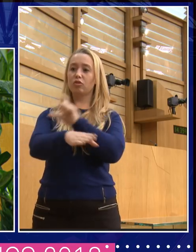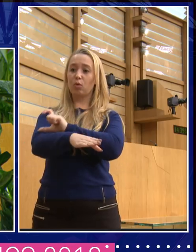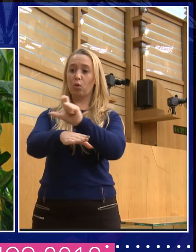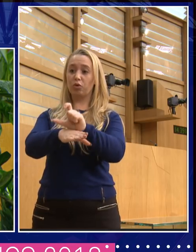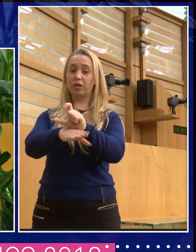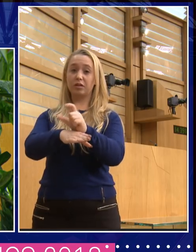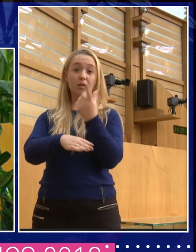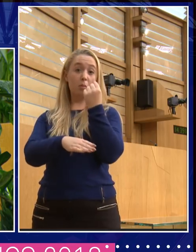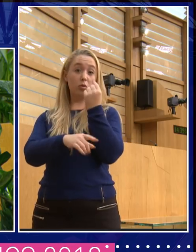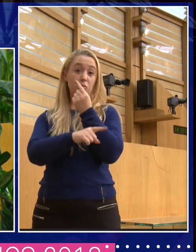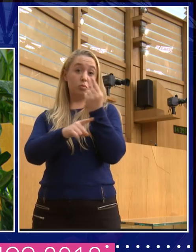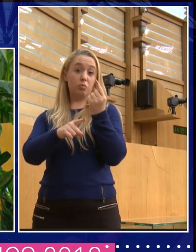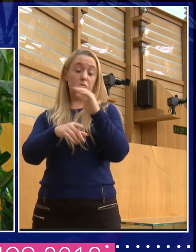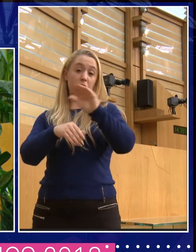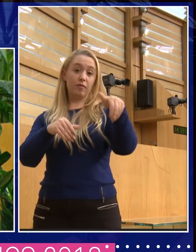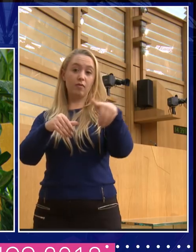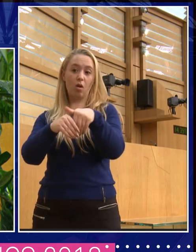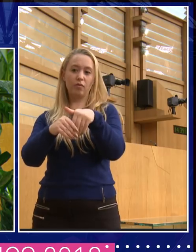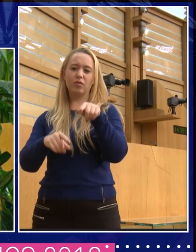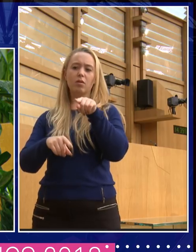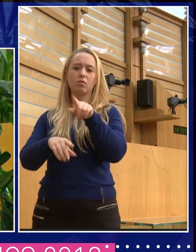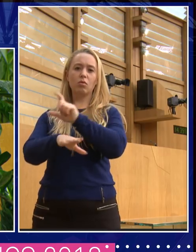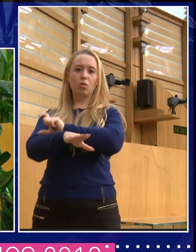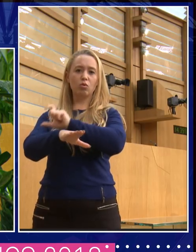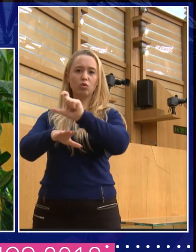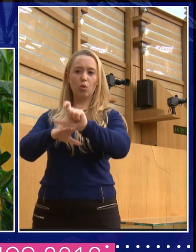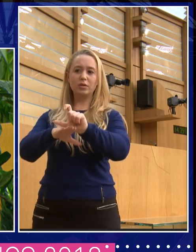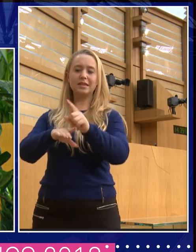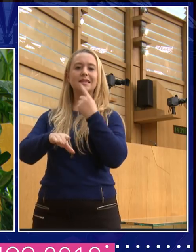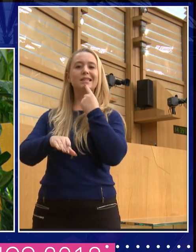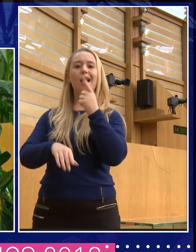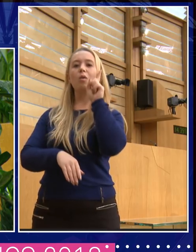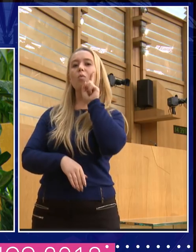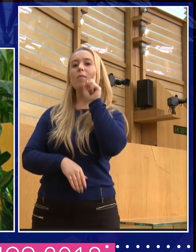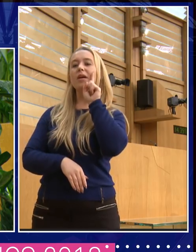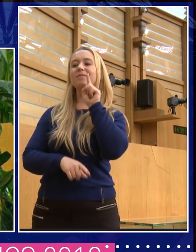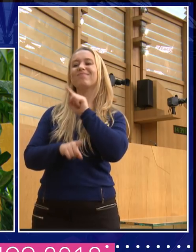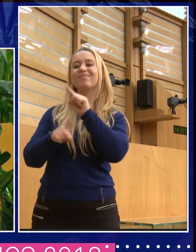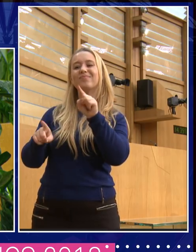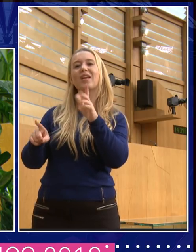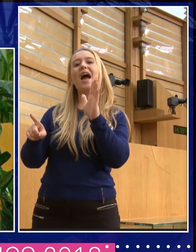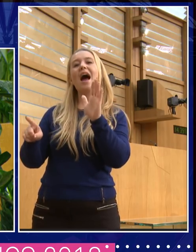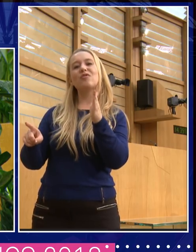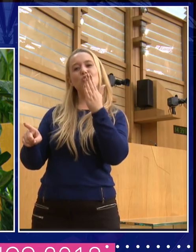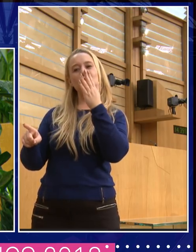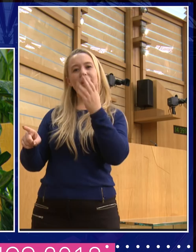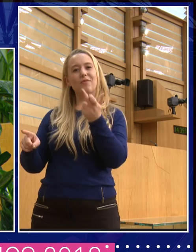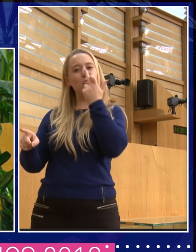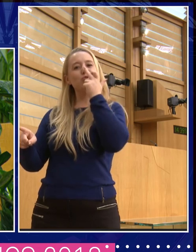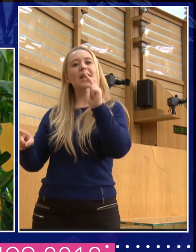is that basically they tend to suggest to women that women should pretend to be men, right? So